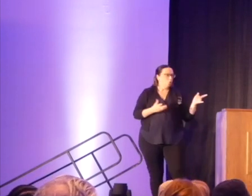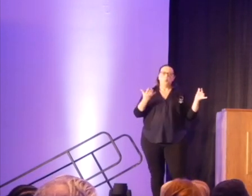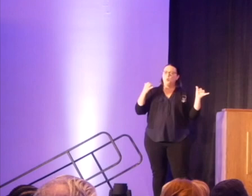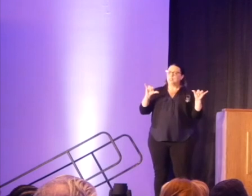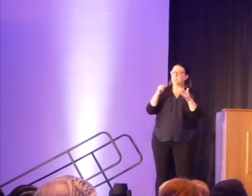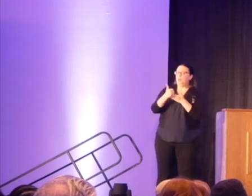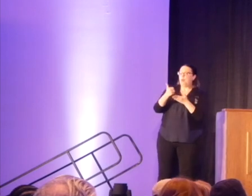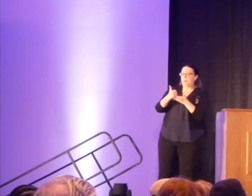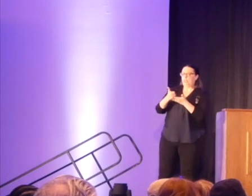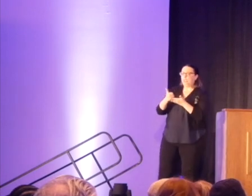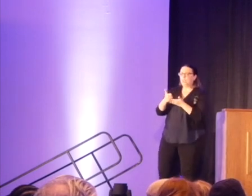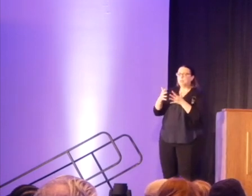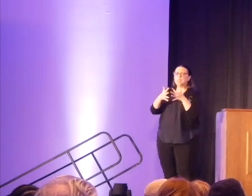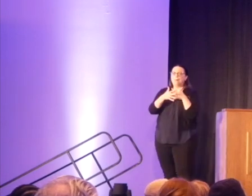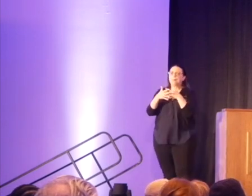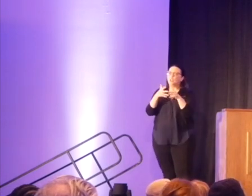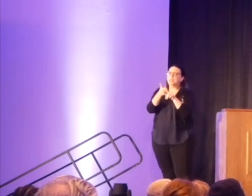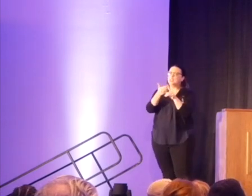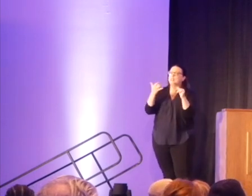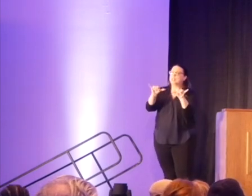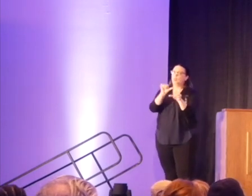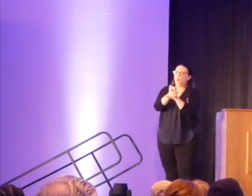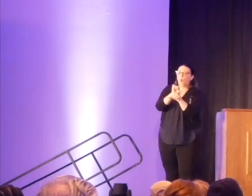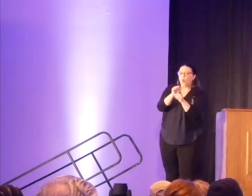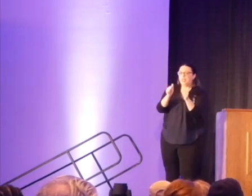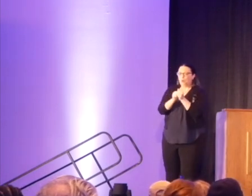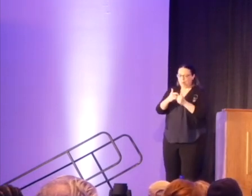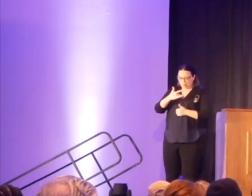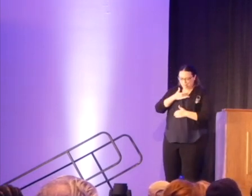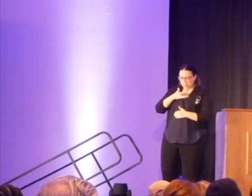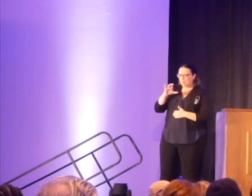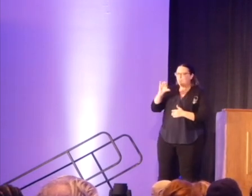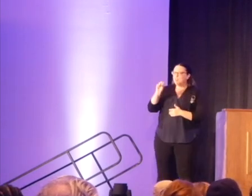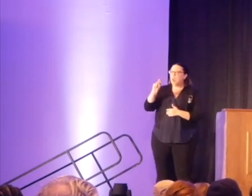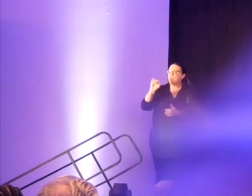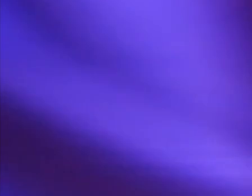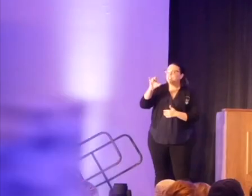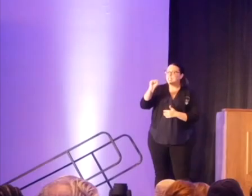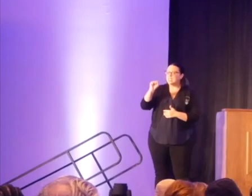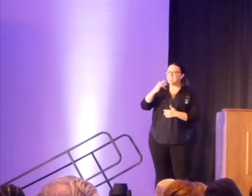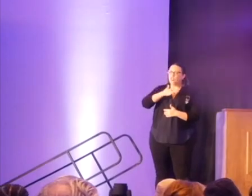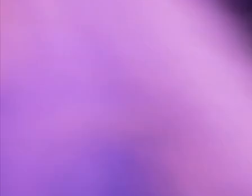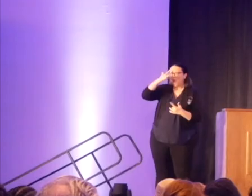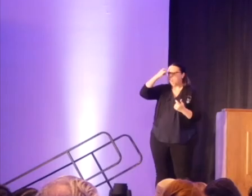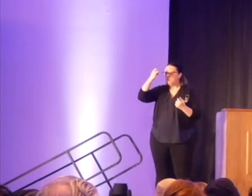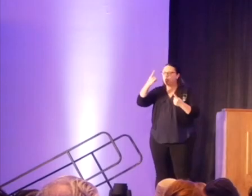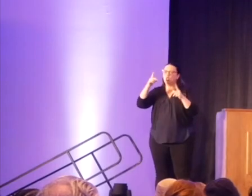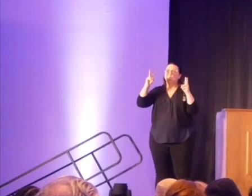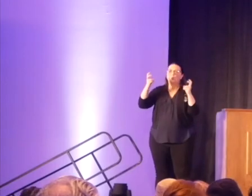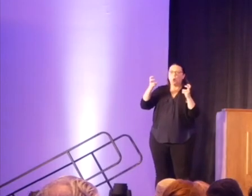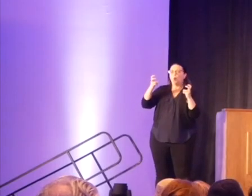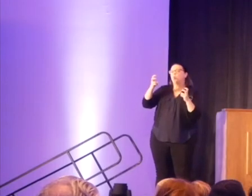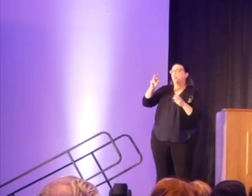And America is still working with its consciousness, right? You know, to quote the John Henry Clark again, false